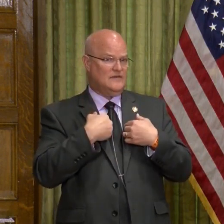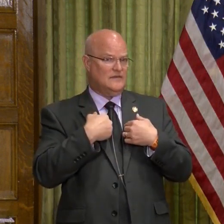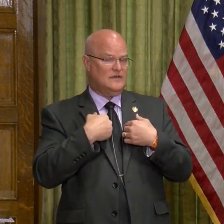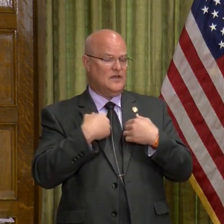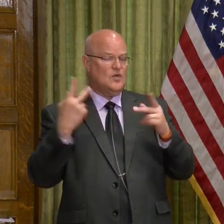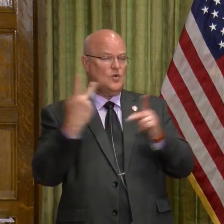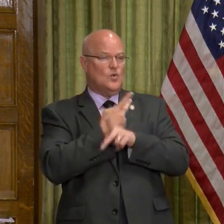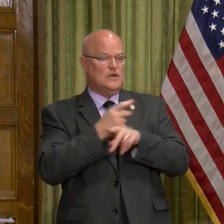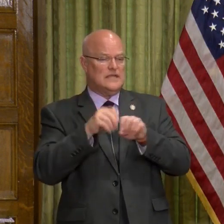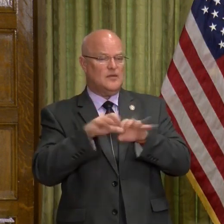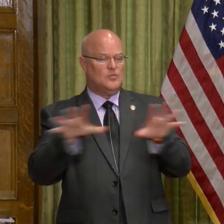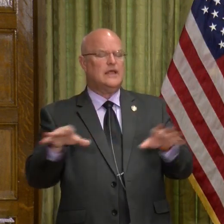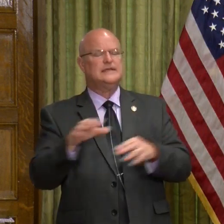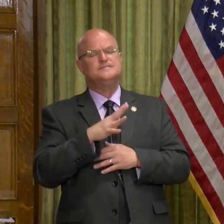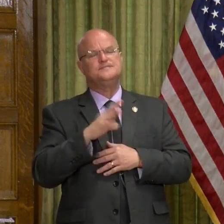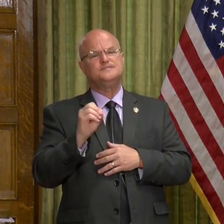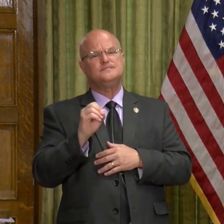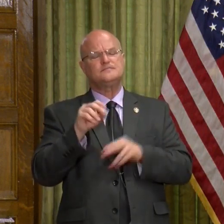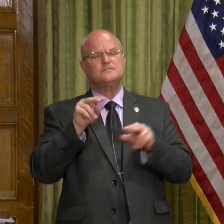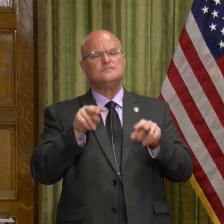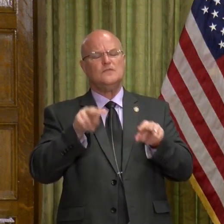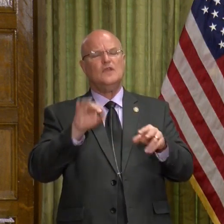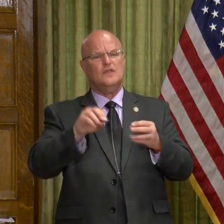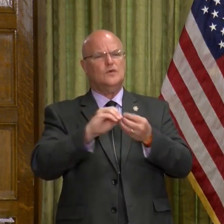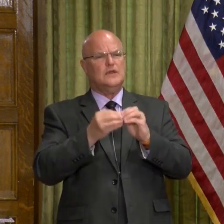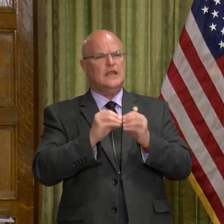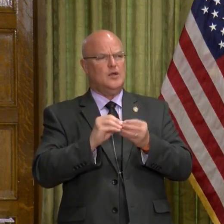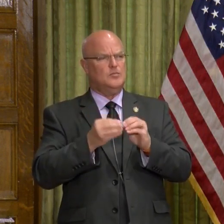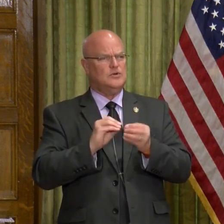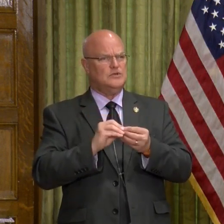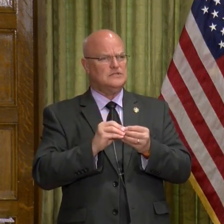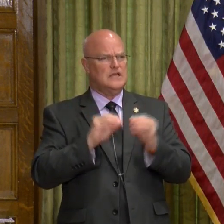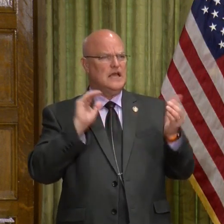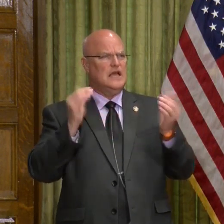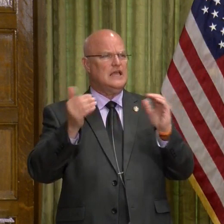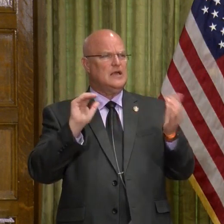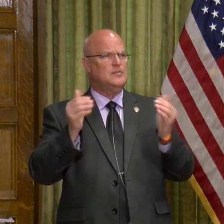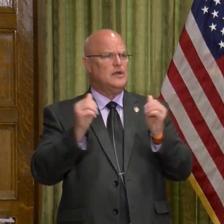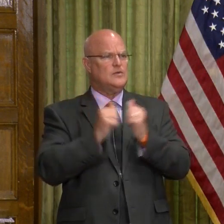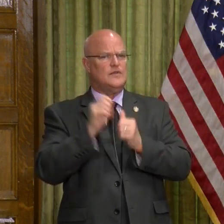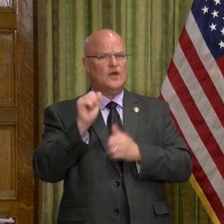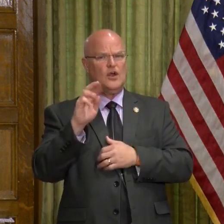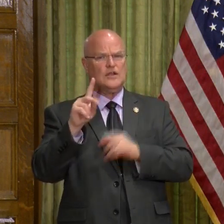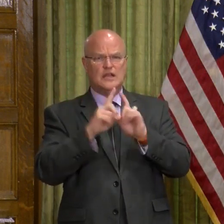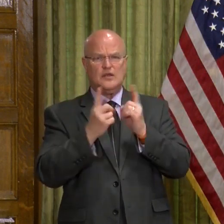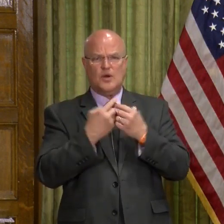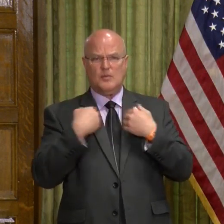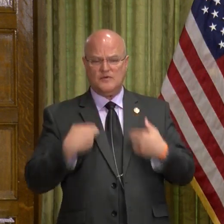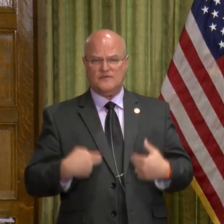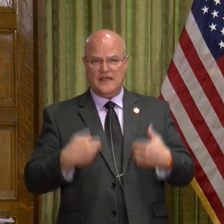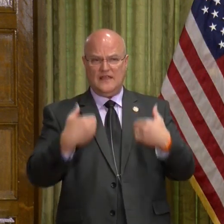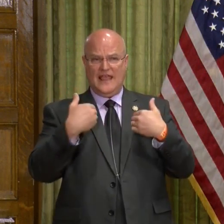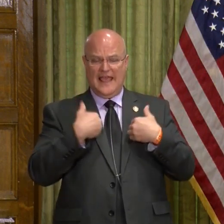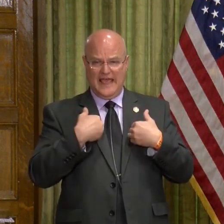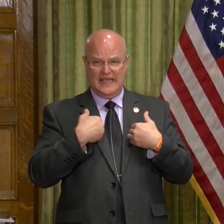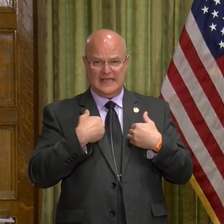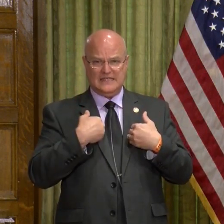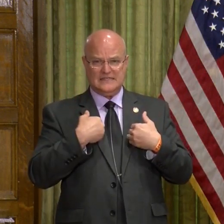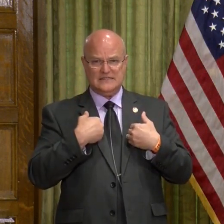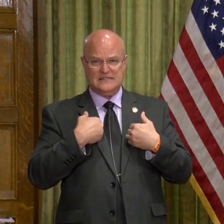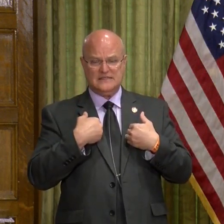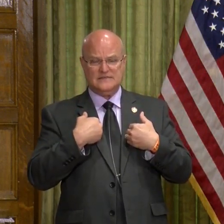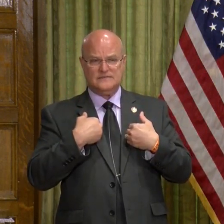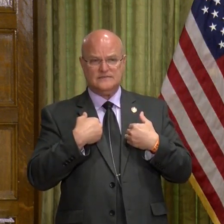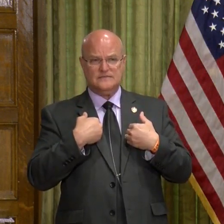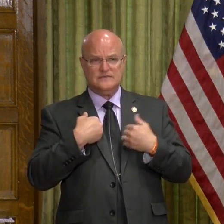outbreak. And looking at those numbers, comparing to what the Arkansas Department of Health has us, as far